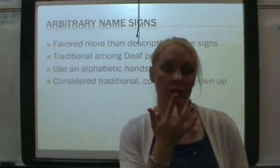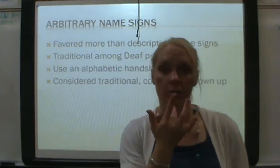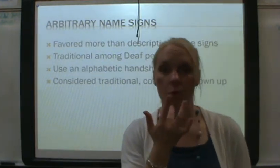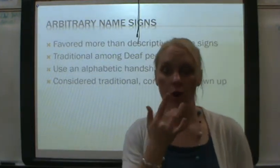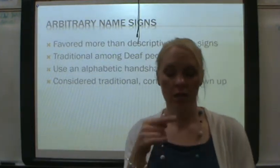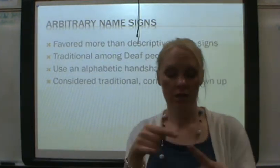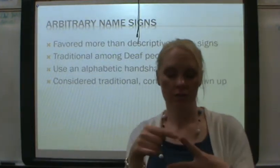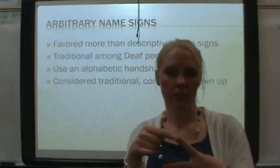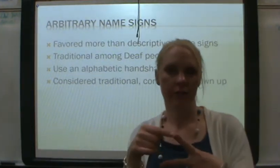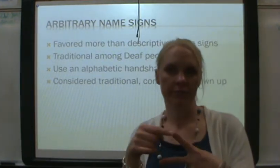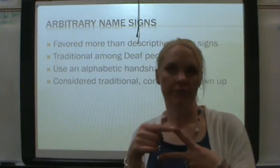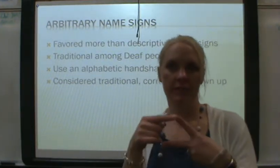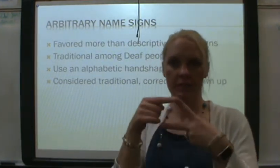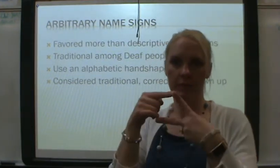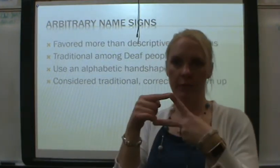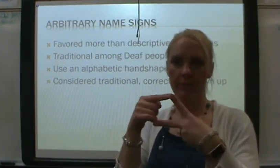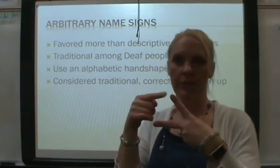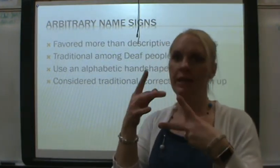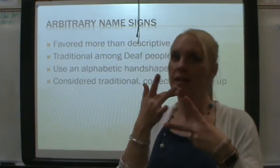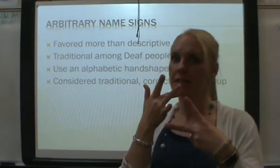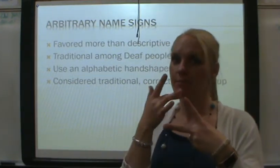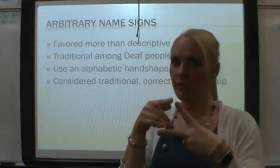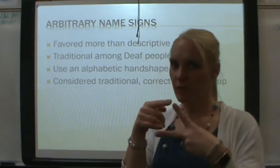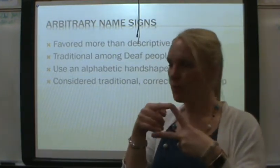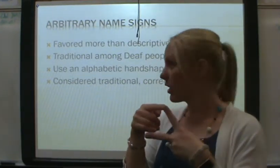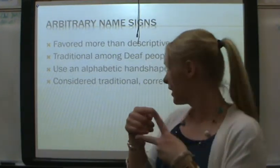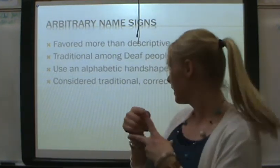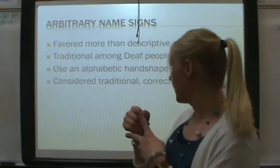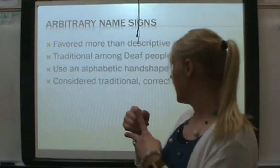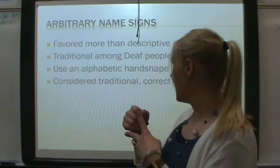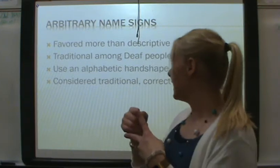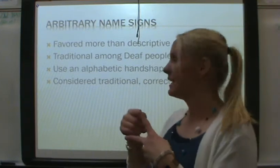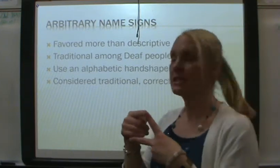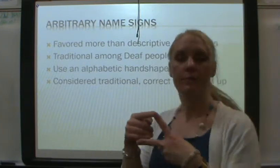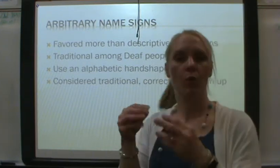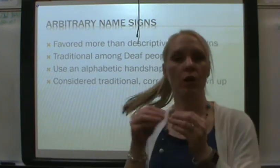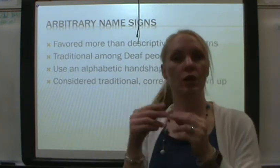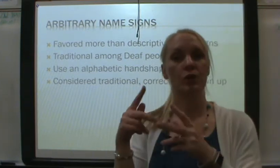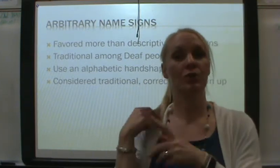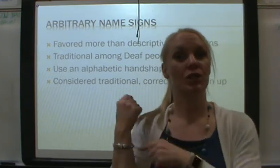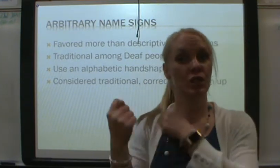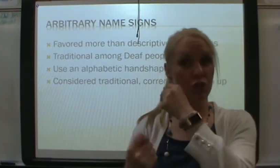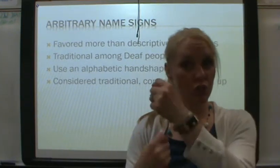More. Right? So, it's preferred more. It's more traditional.